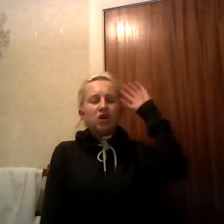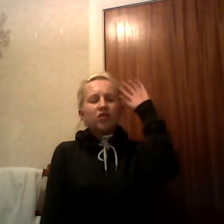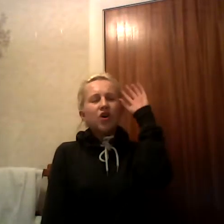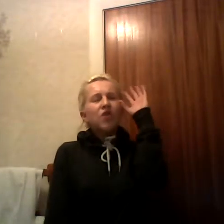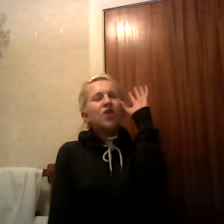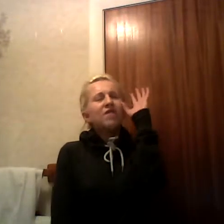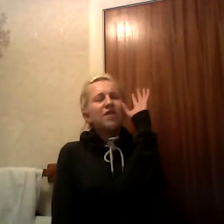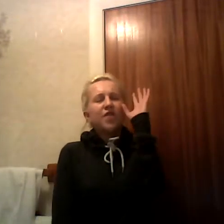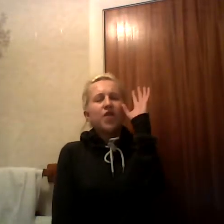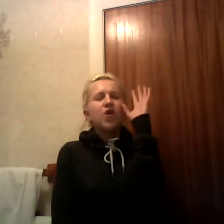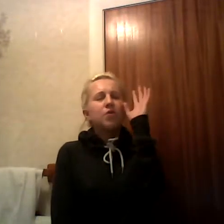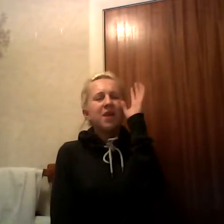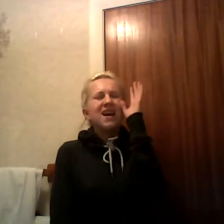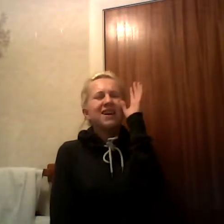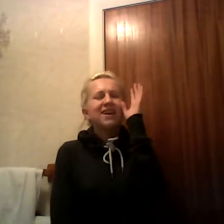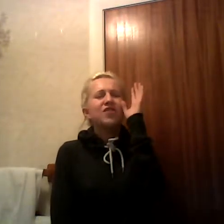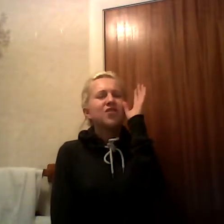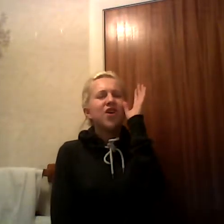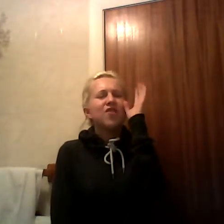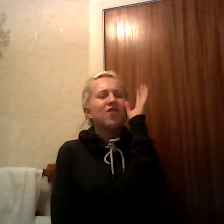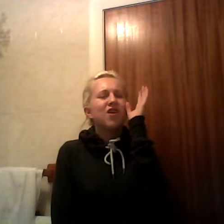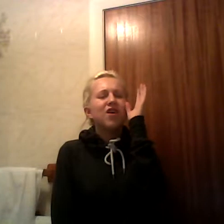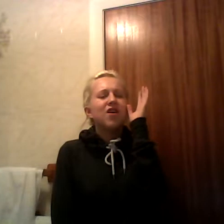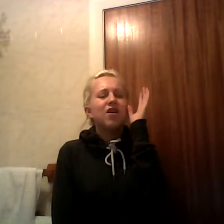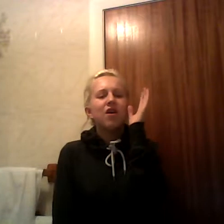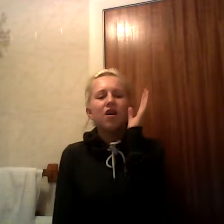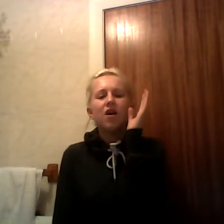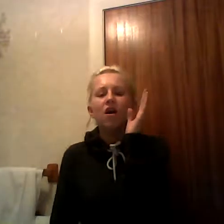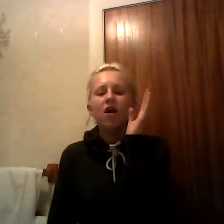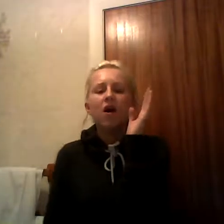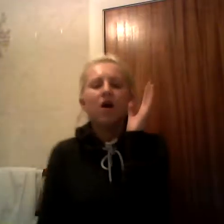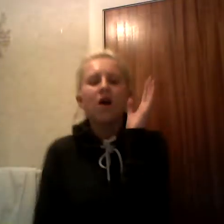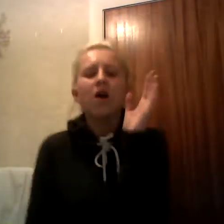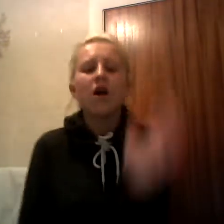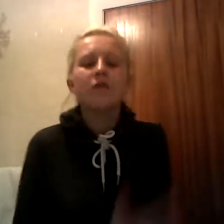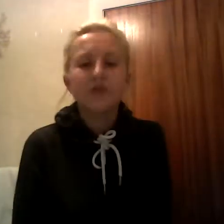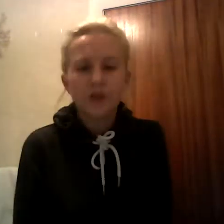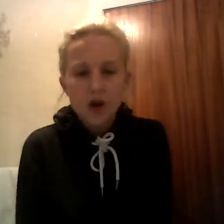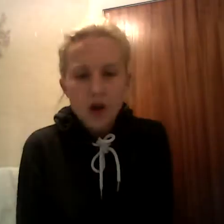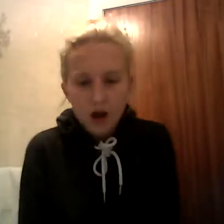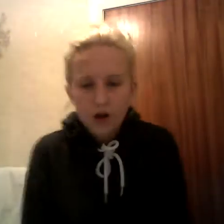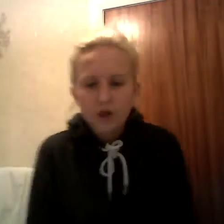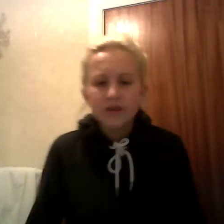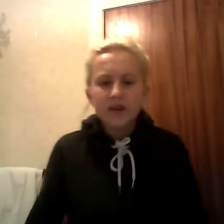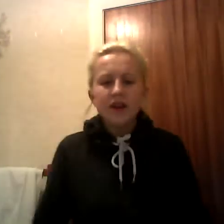To ever fall back in your arms I learned to